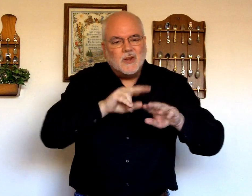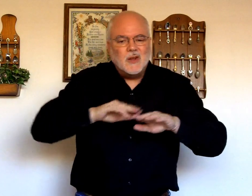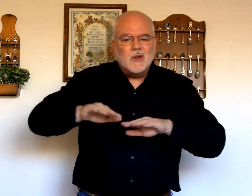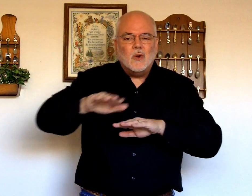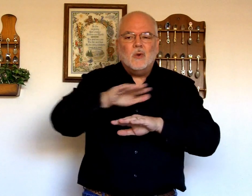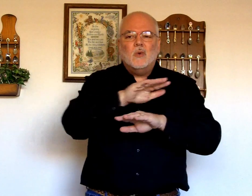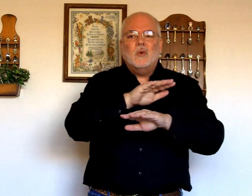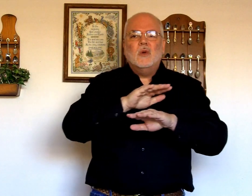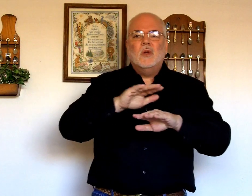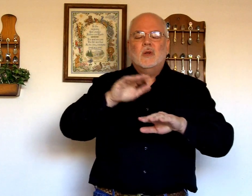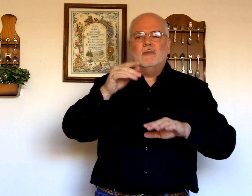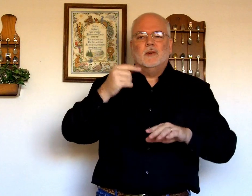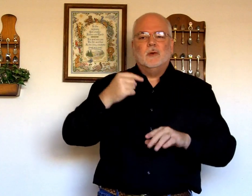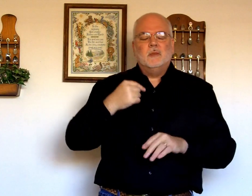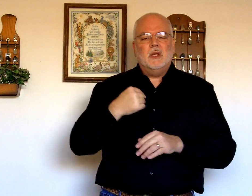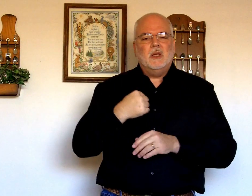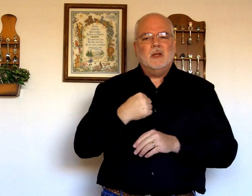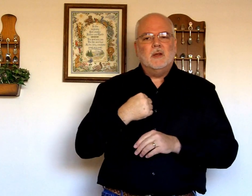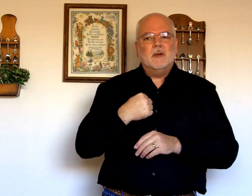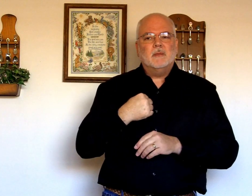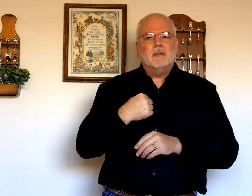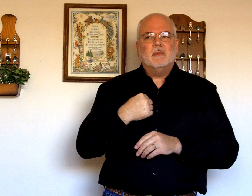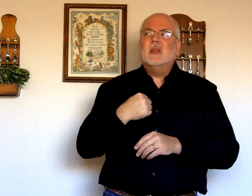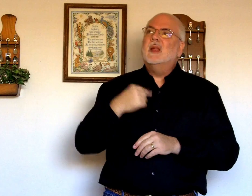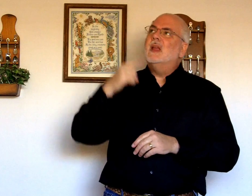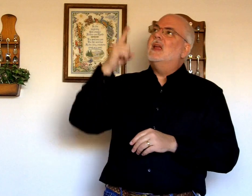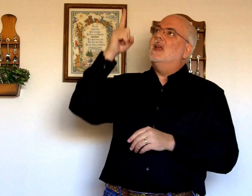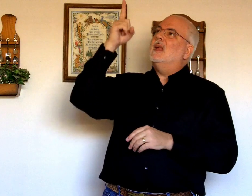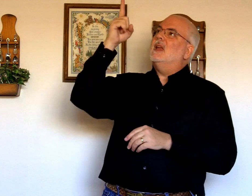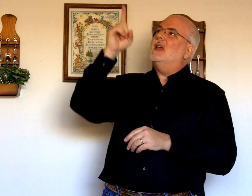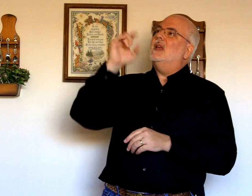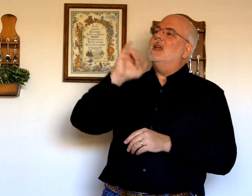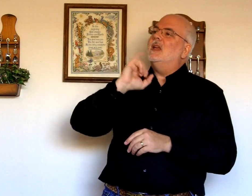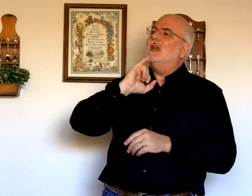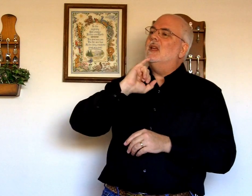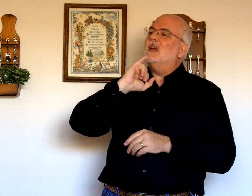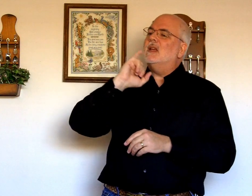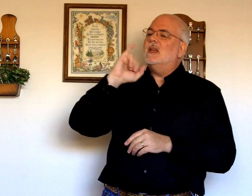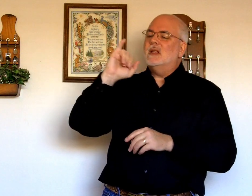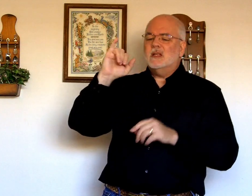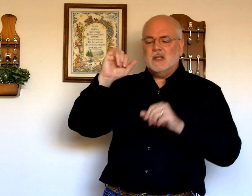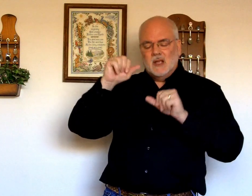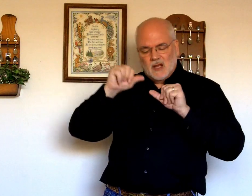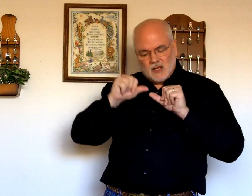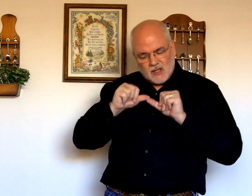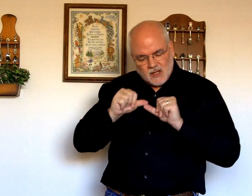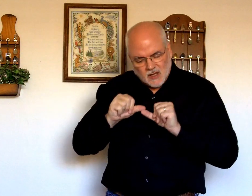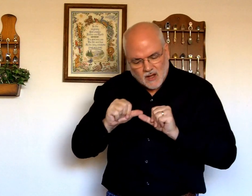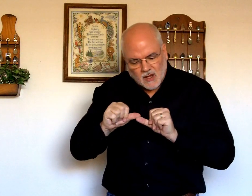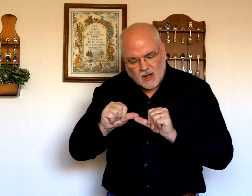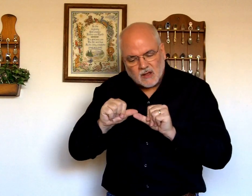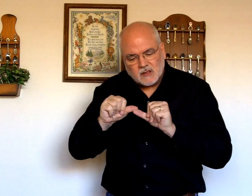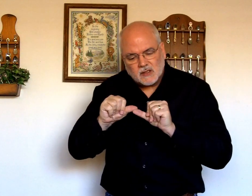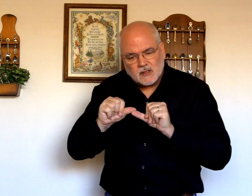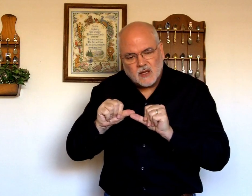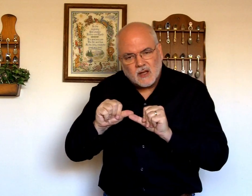over me. He is is constantly